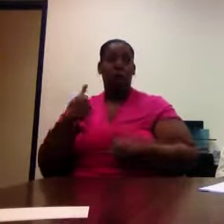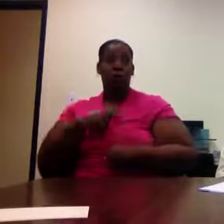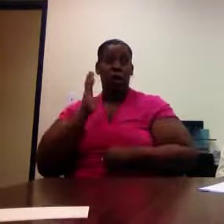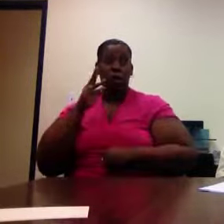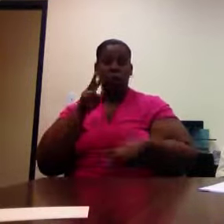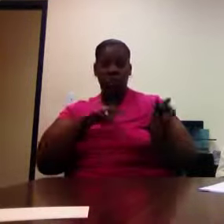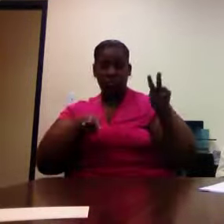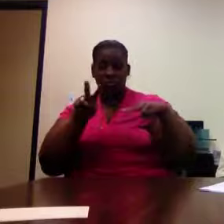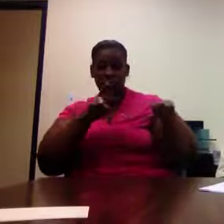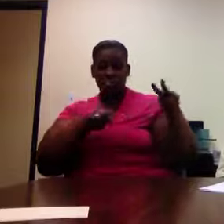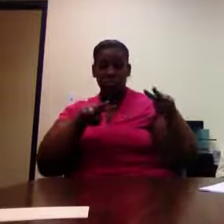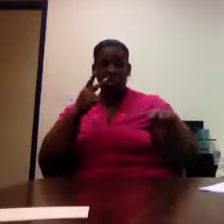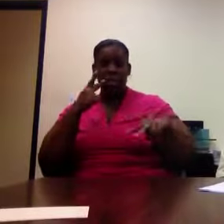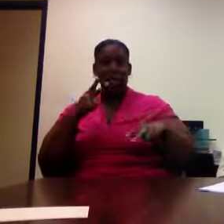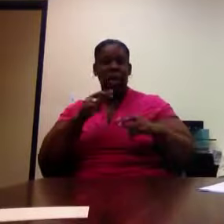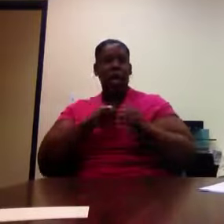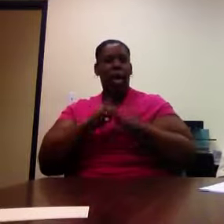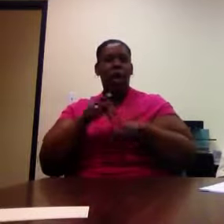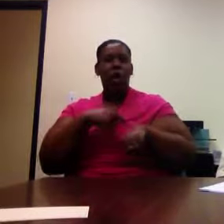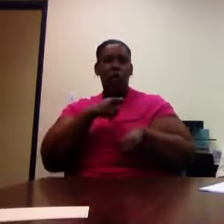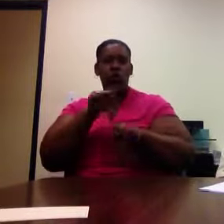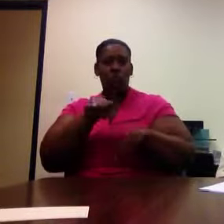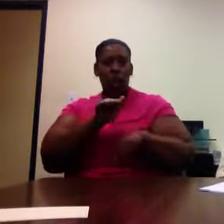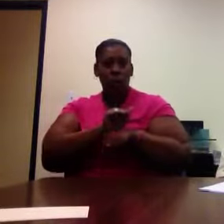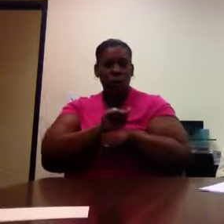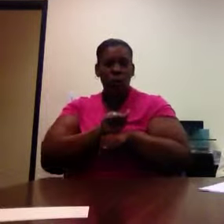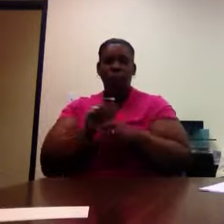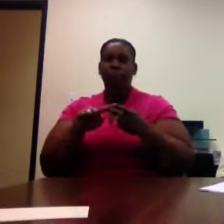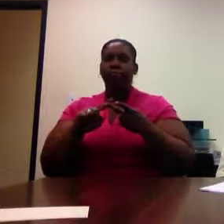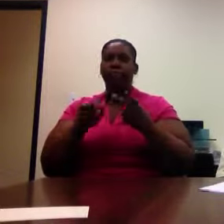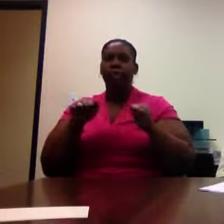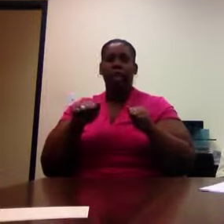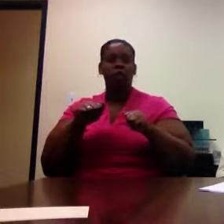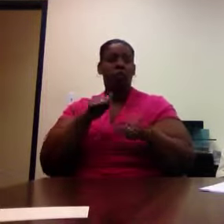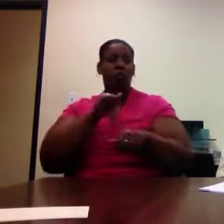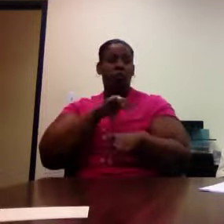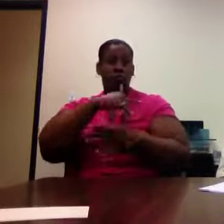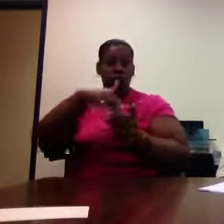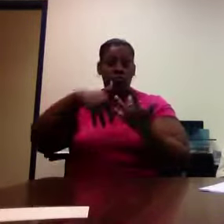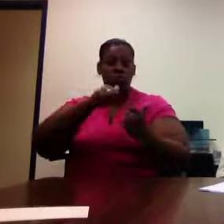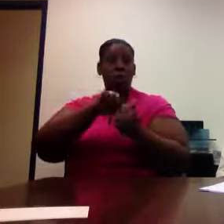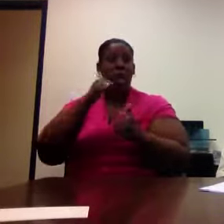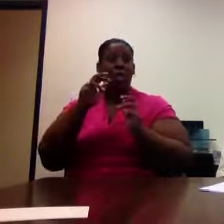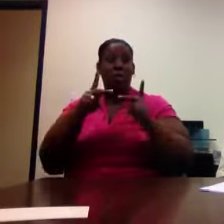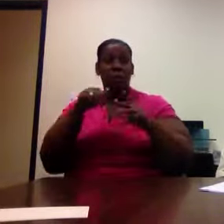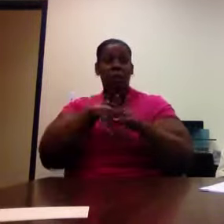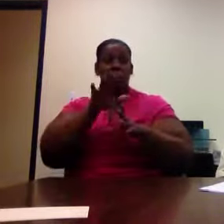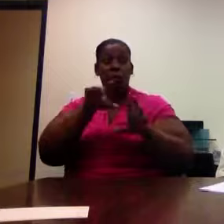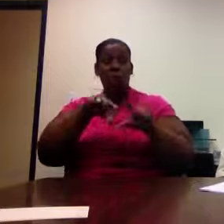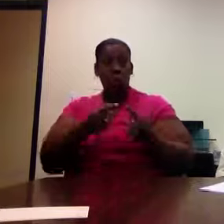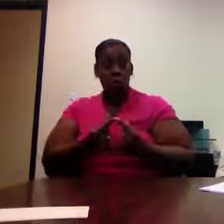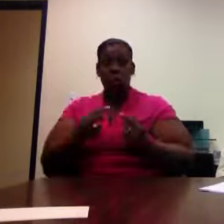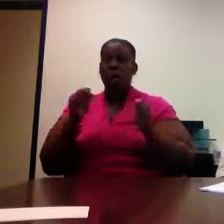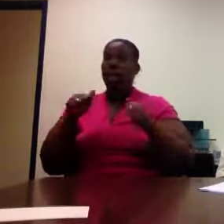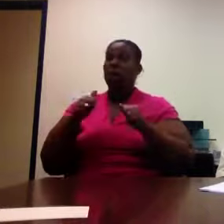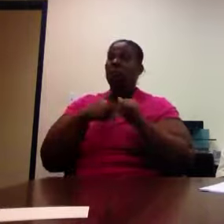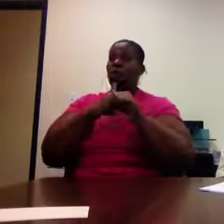such as work tolerance, ability to work in a group, ability to concentrate, follow directions, accept supervision,